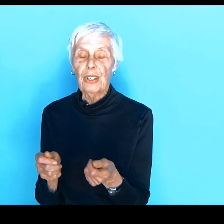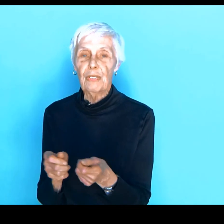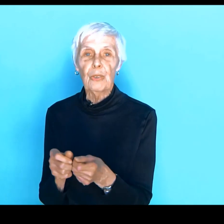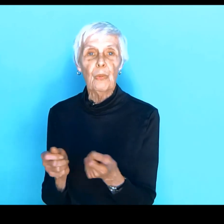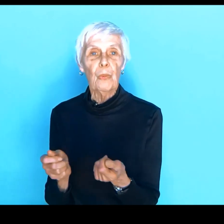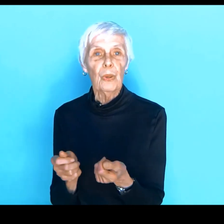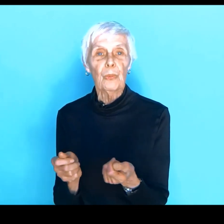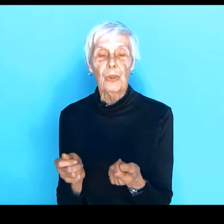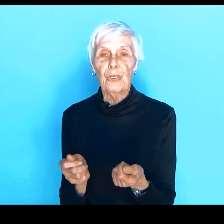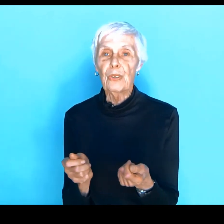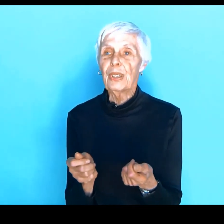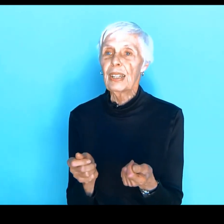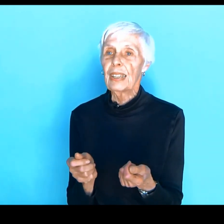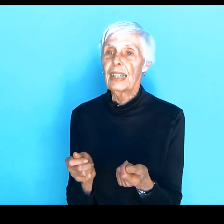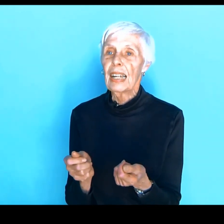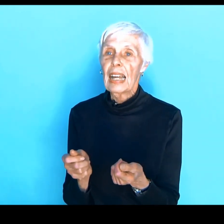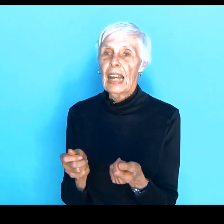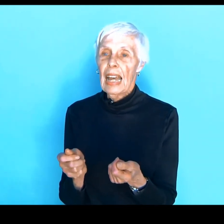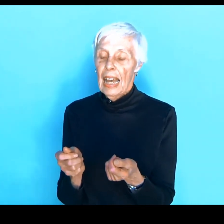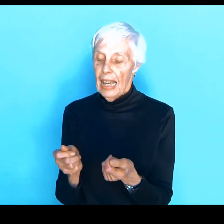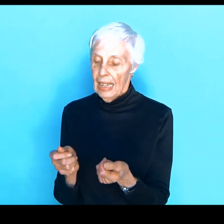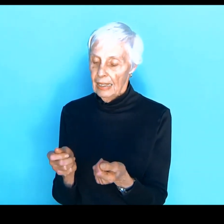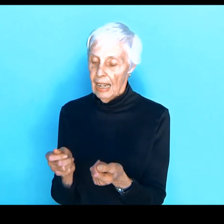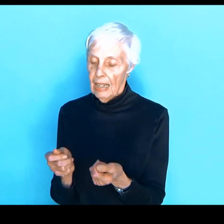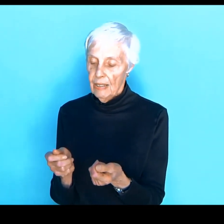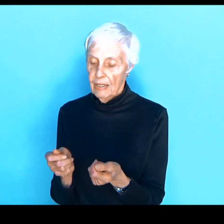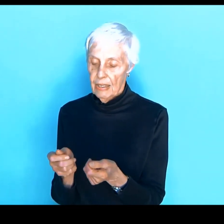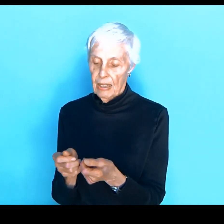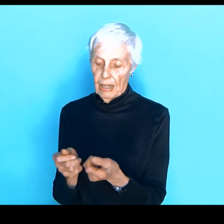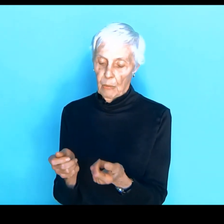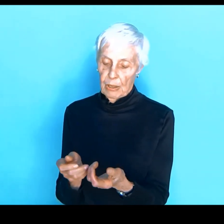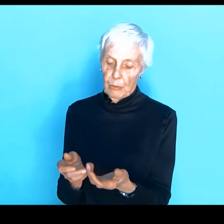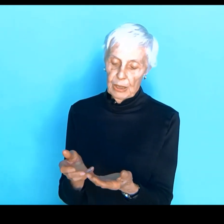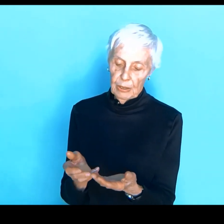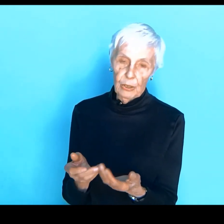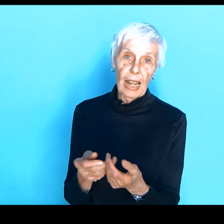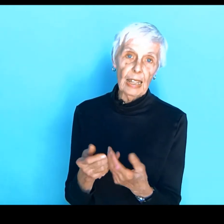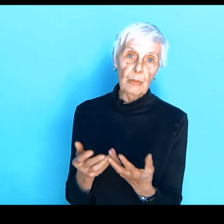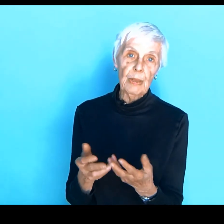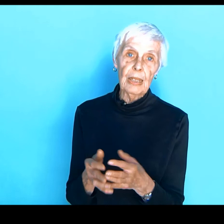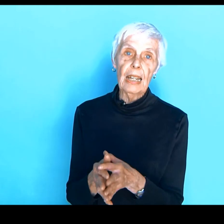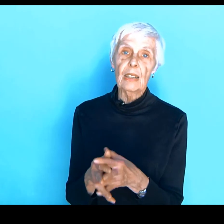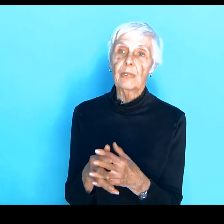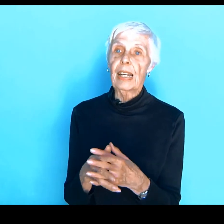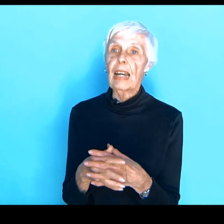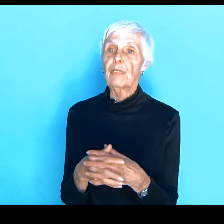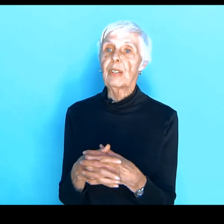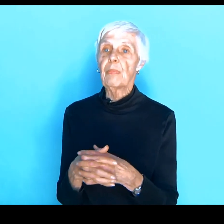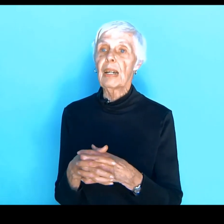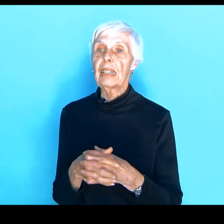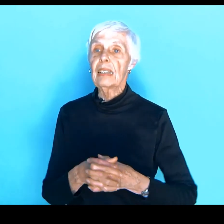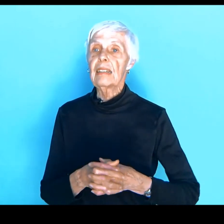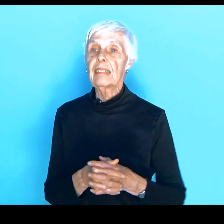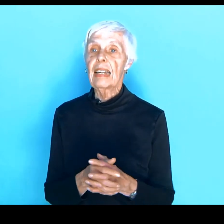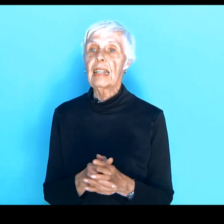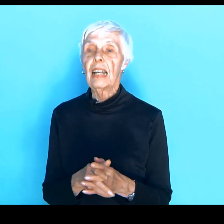after World War II it ended, and we looked at them and kind of laughed, and my kids said,